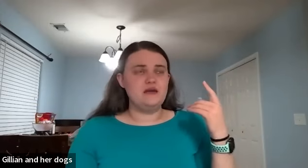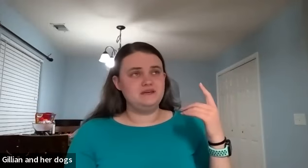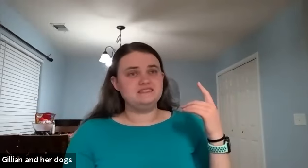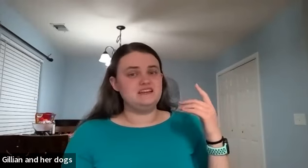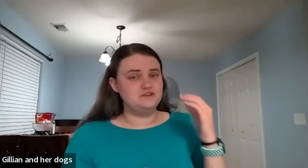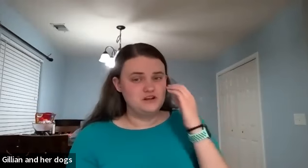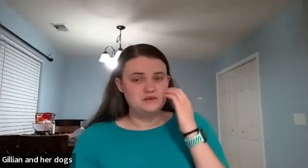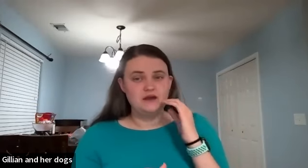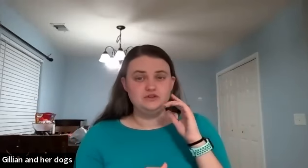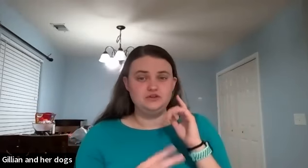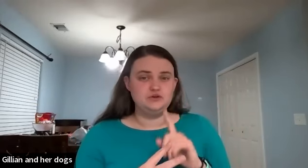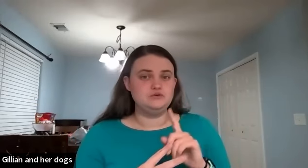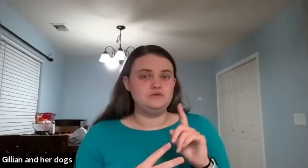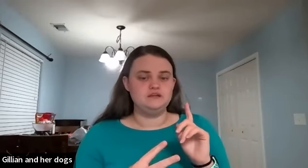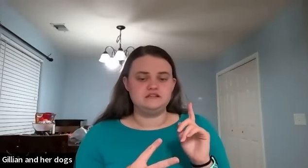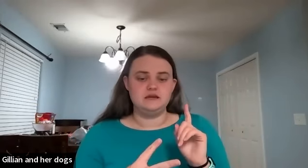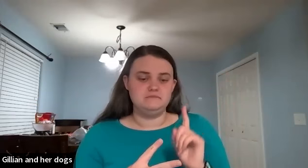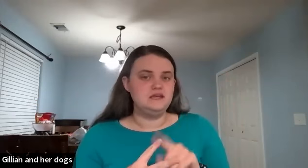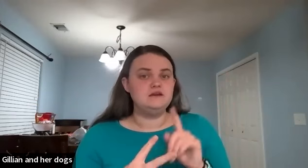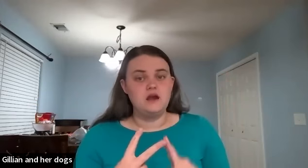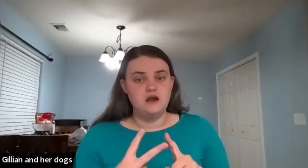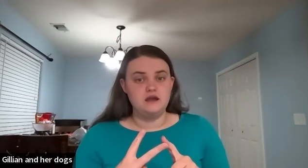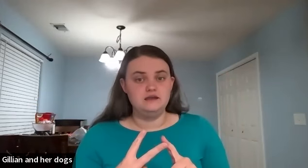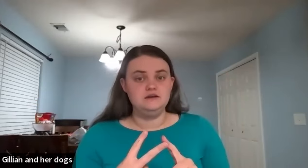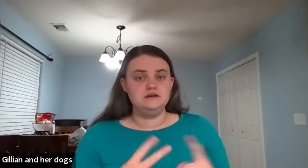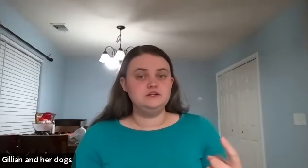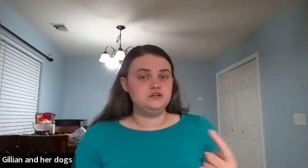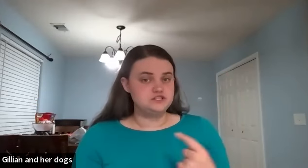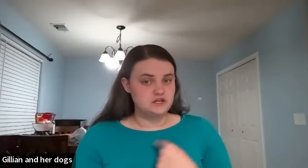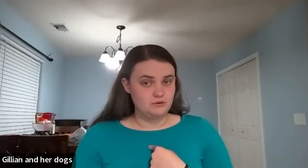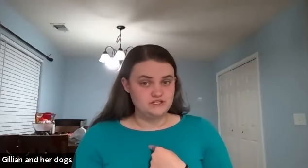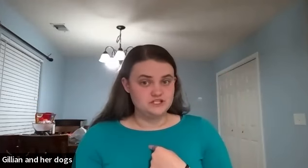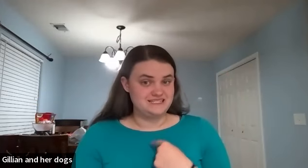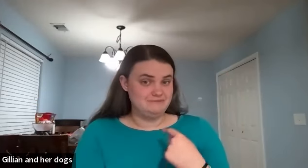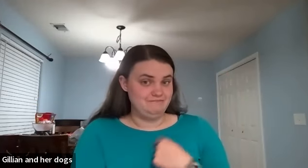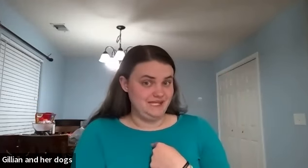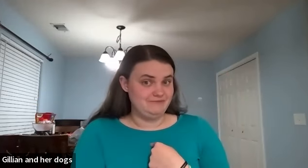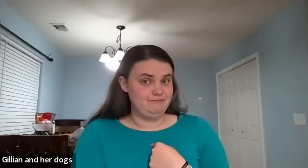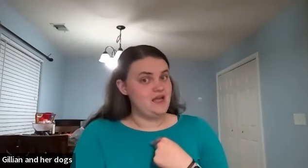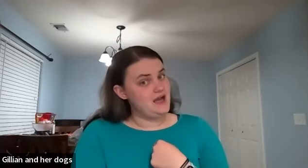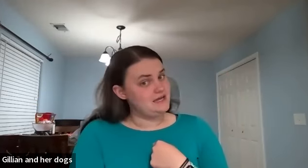that means that if you're talking about you like you're saying me or i you're just going to point to your chest me i